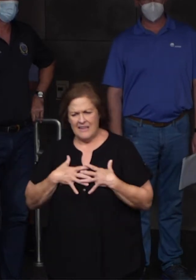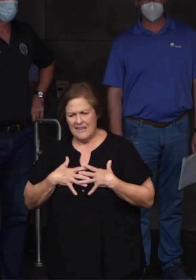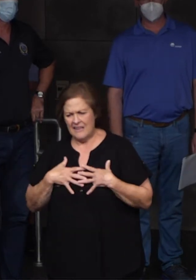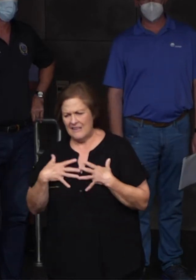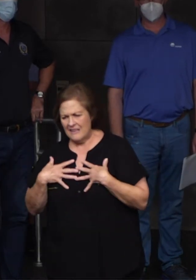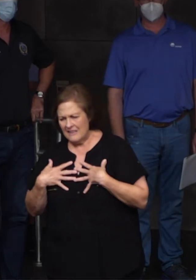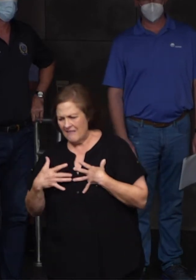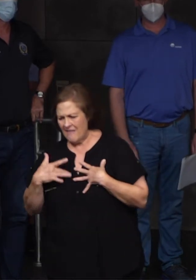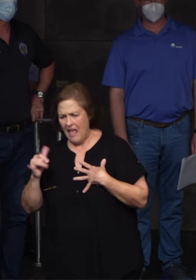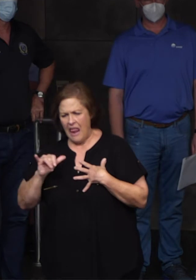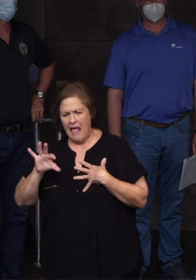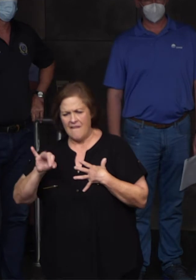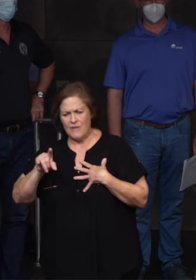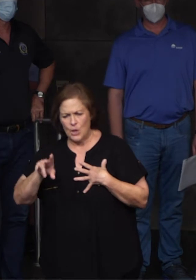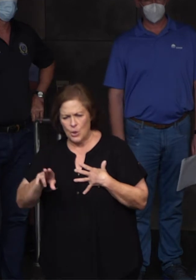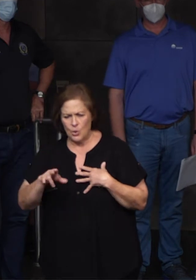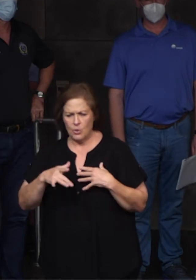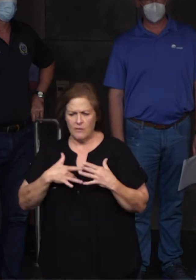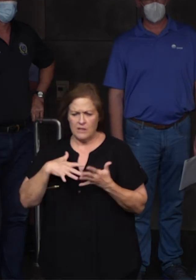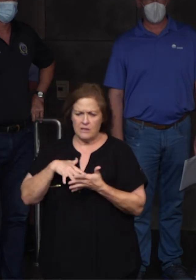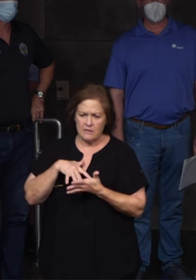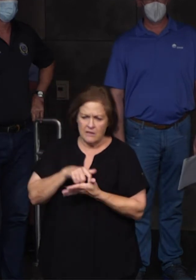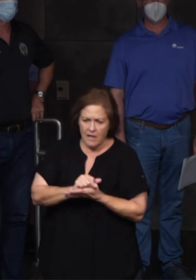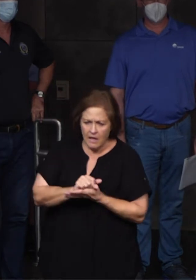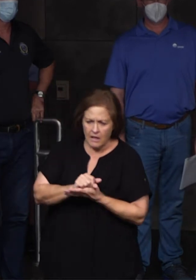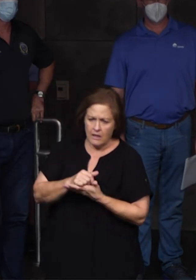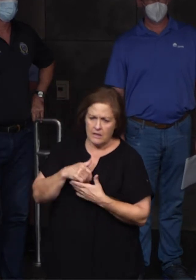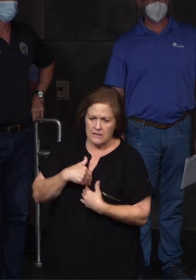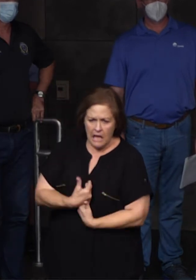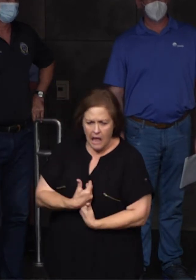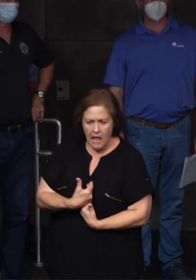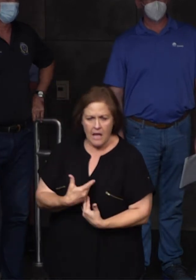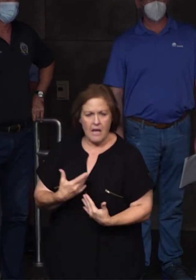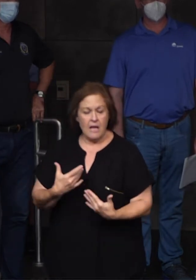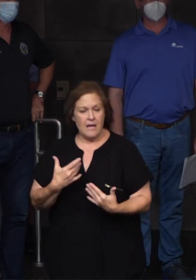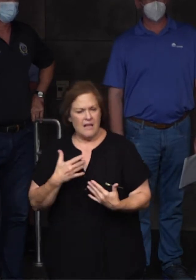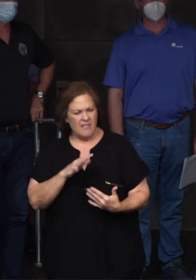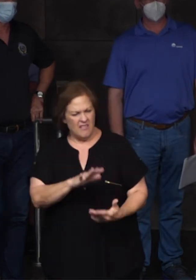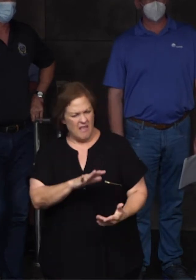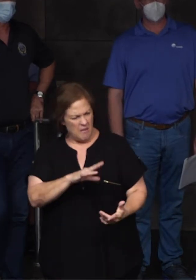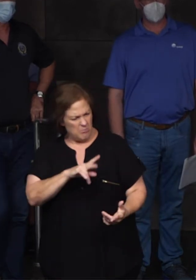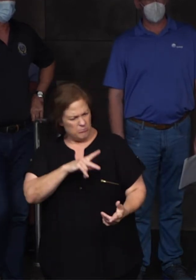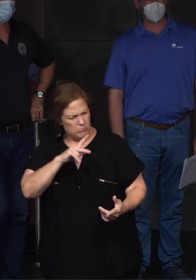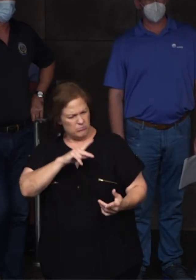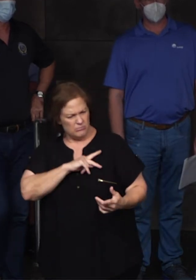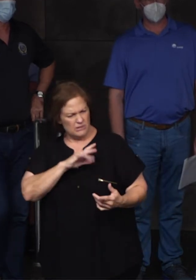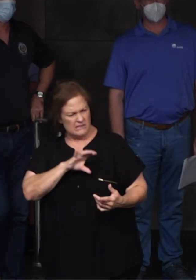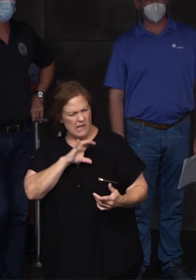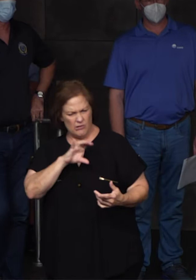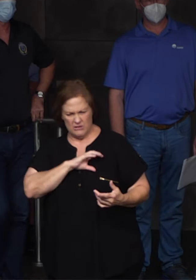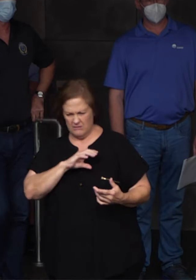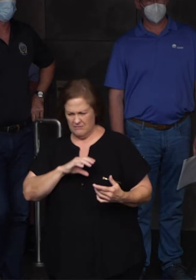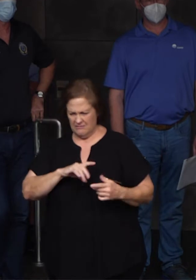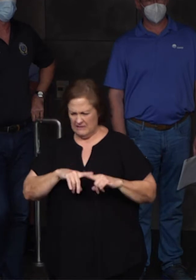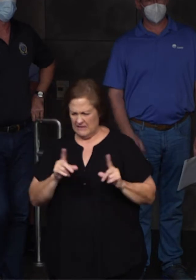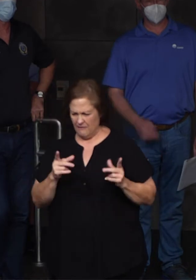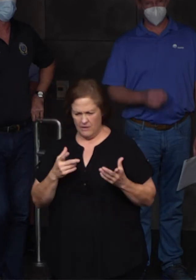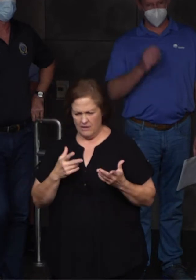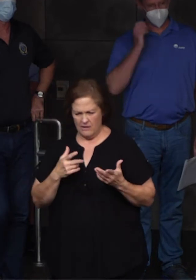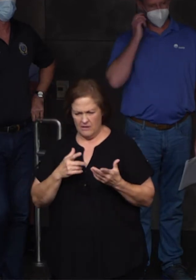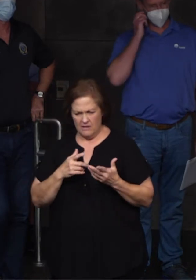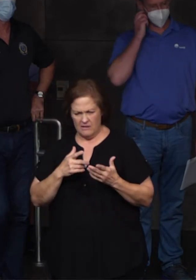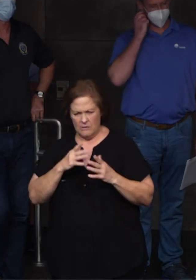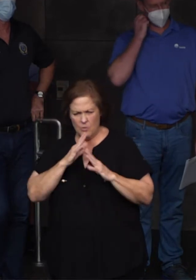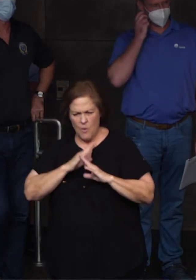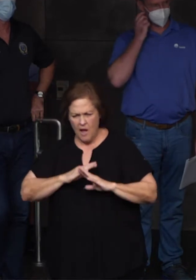you know, flu-like symptoms or lethargic, feel like they're tired. If they're a personality that they're always talking and all of a sudden they're quiet or vice versa.